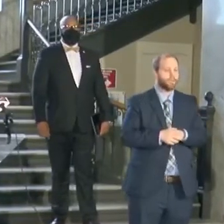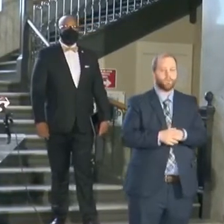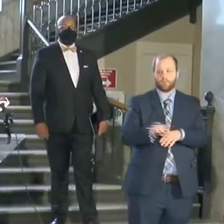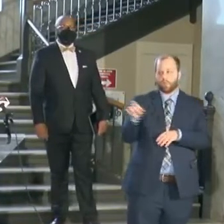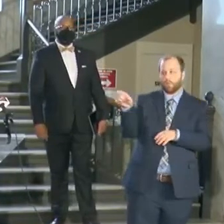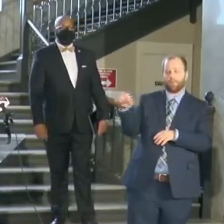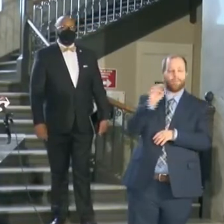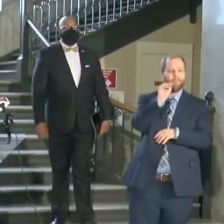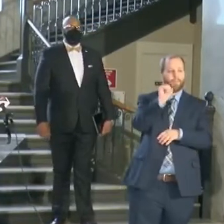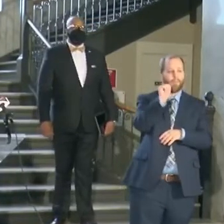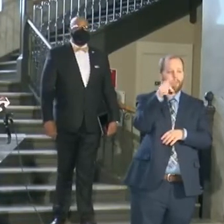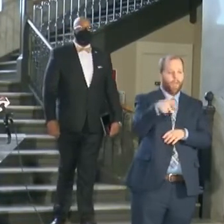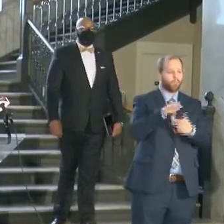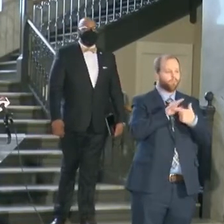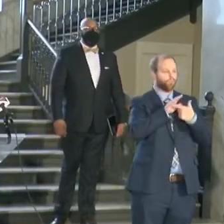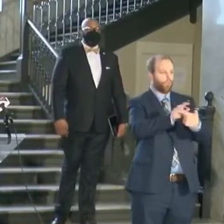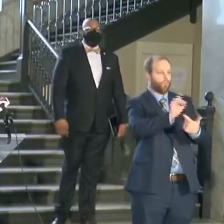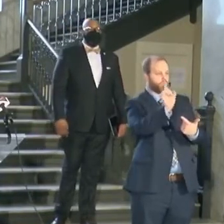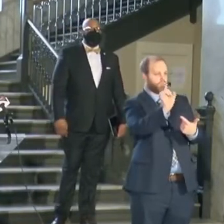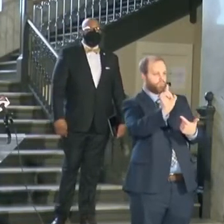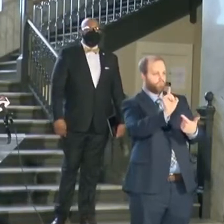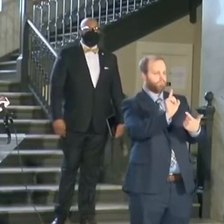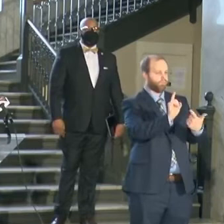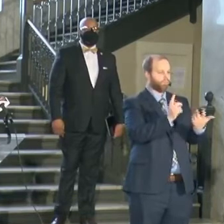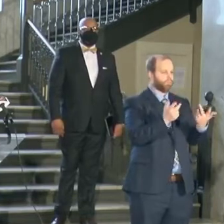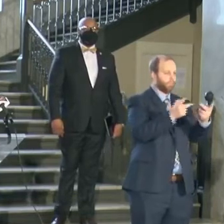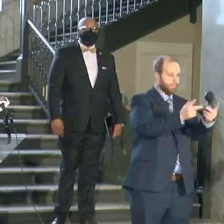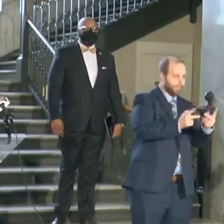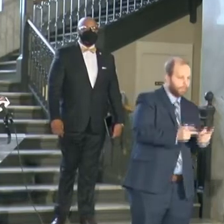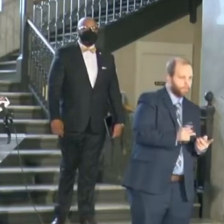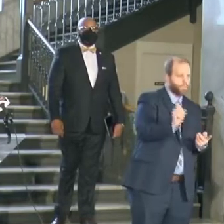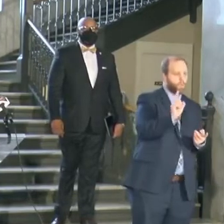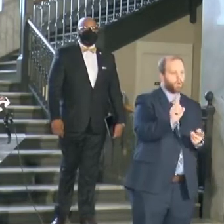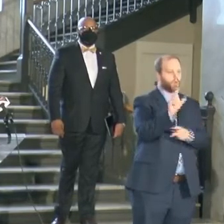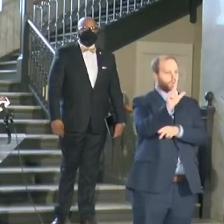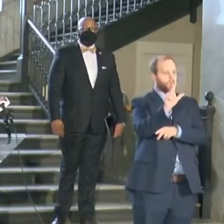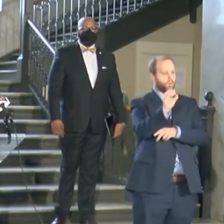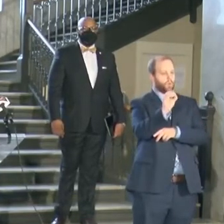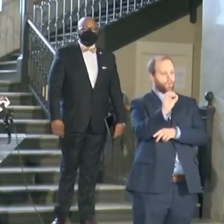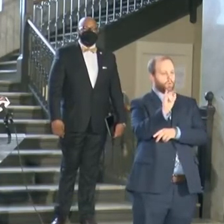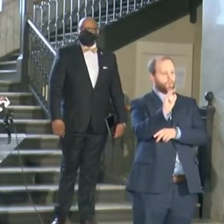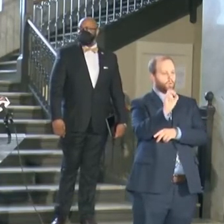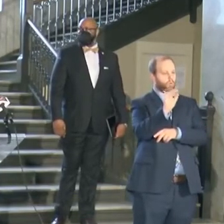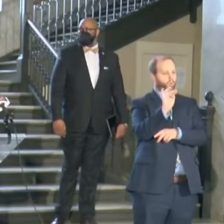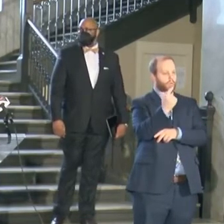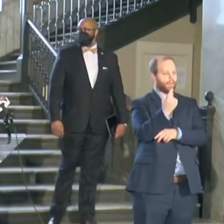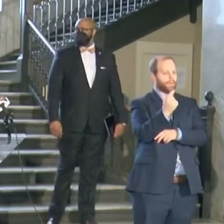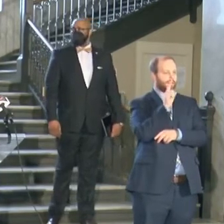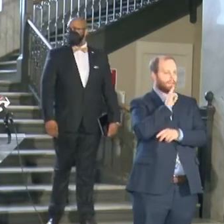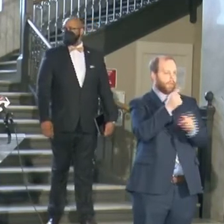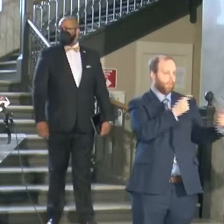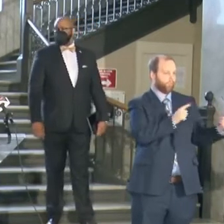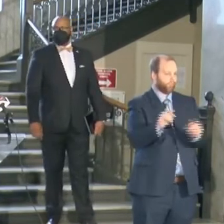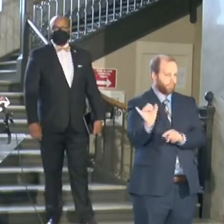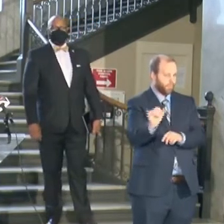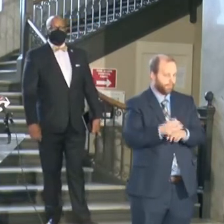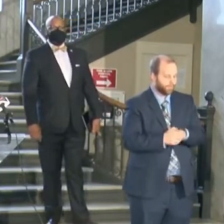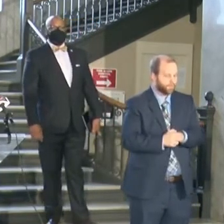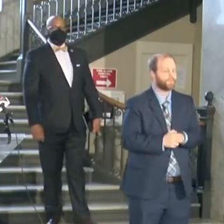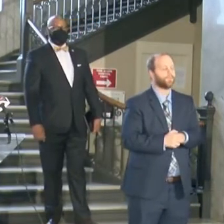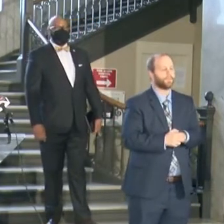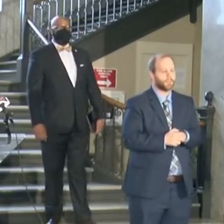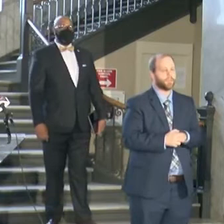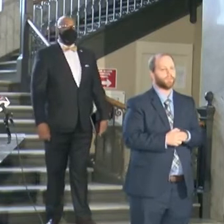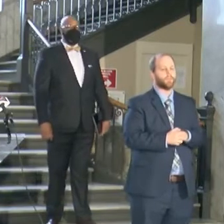showing the density of the locations where our violent where our loitering is is happening. So I just want to, you know,